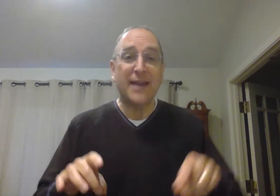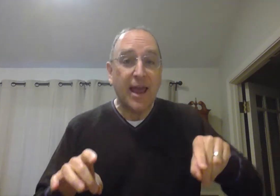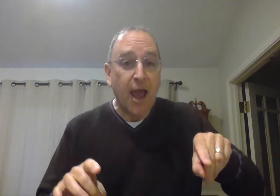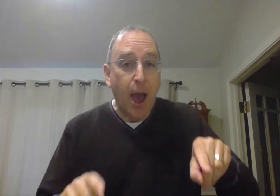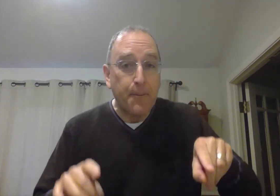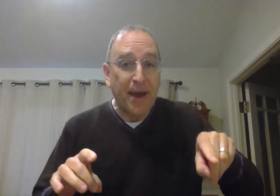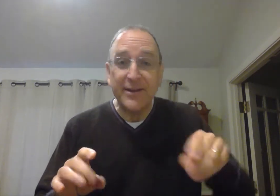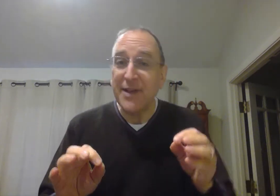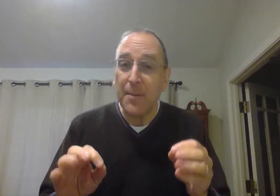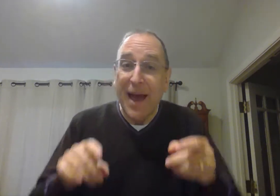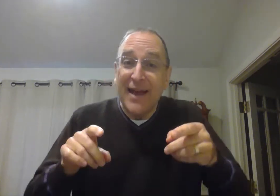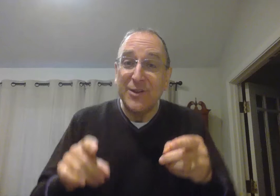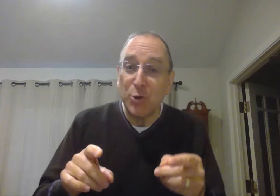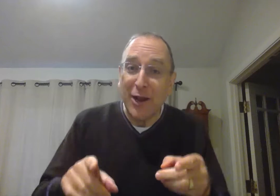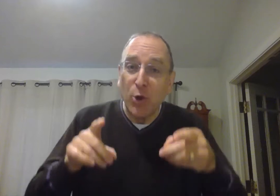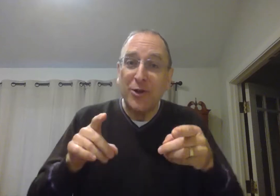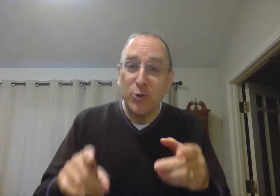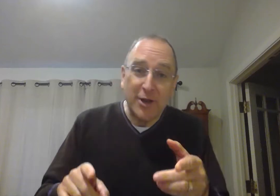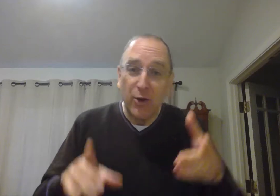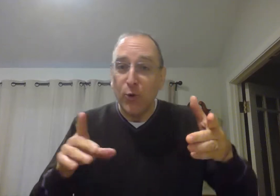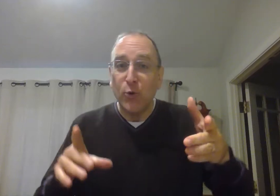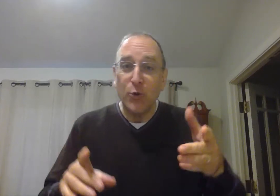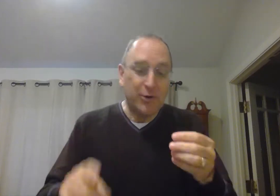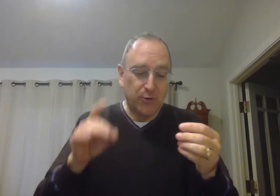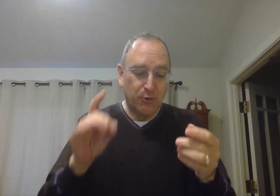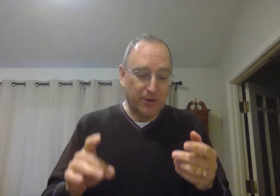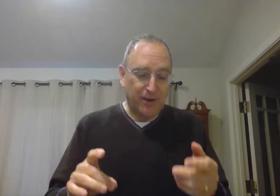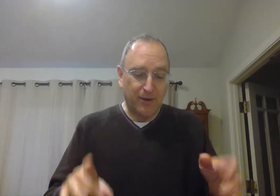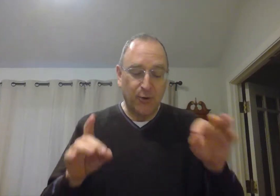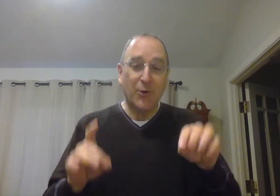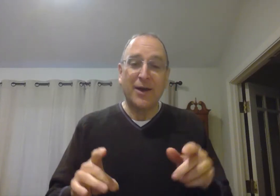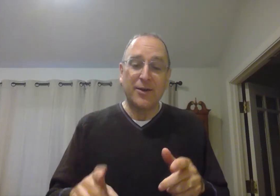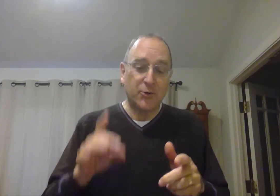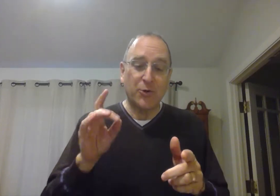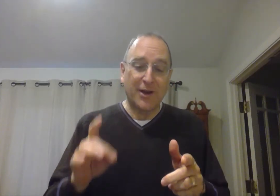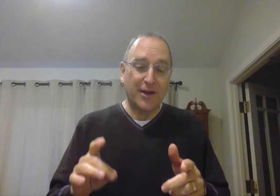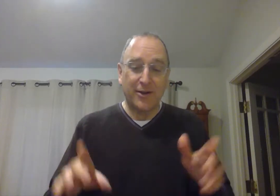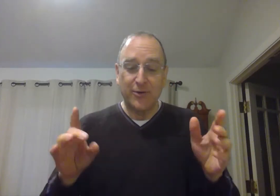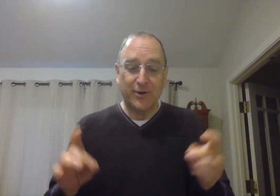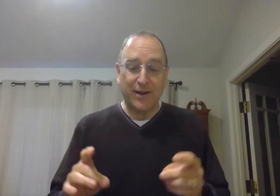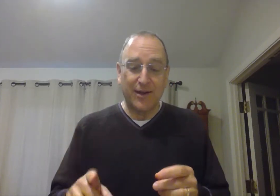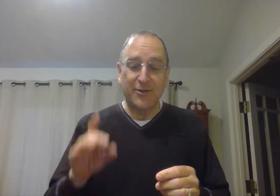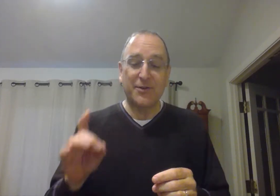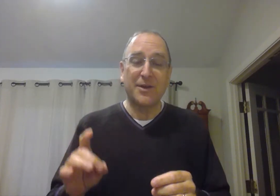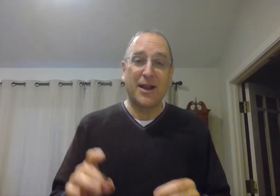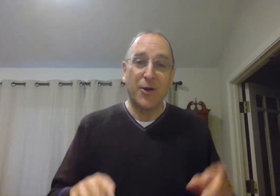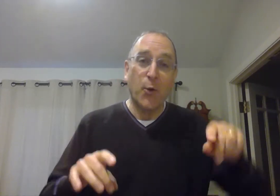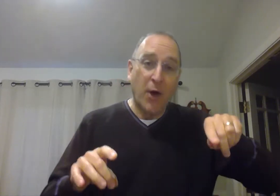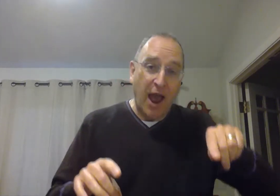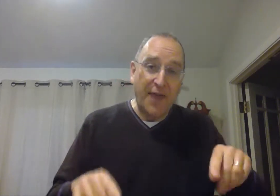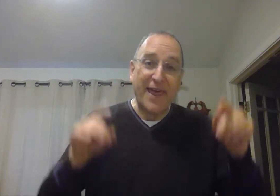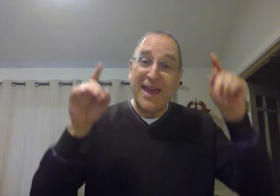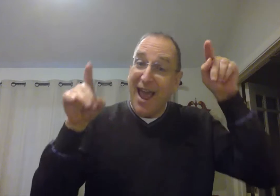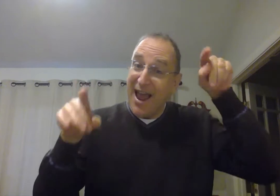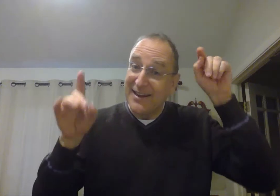Patapan, Patapan, when the men of olden days, Gave the king of kings their praise, They had